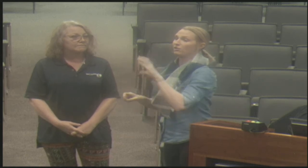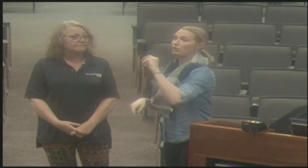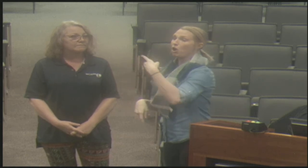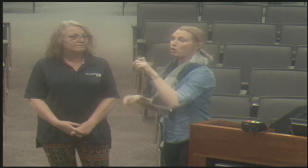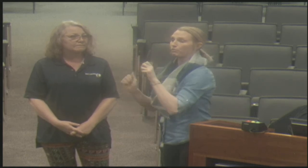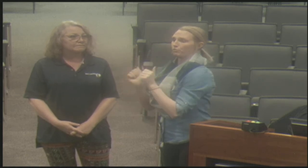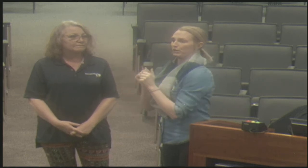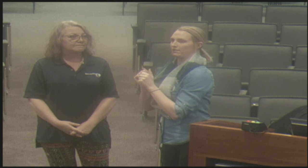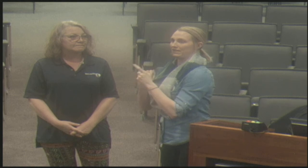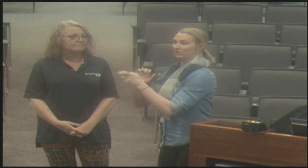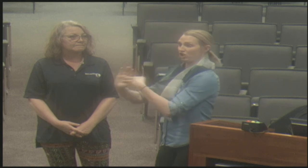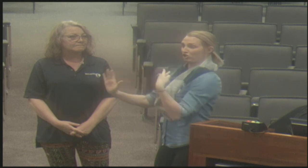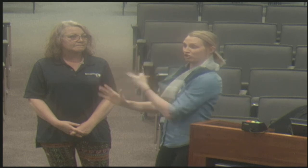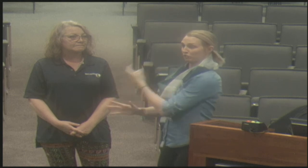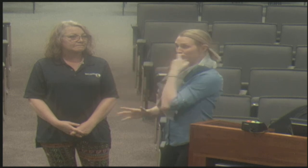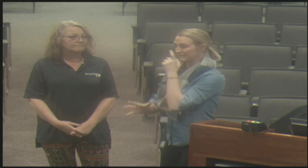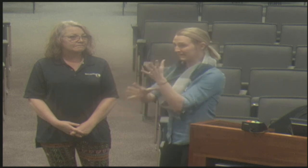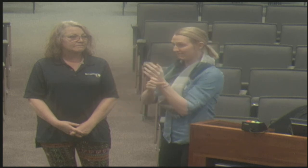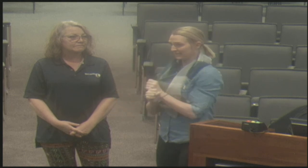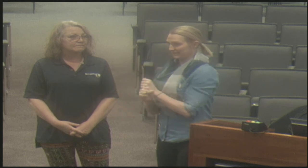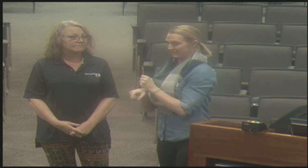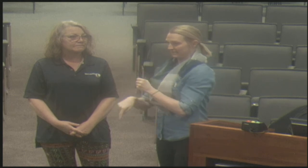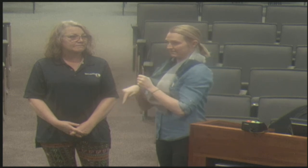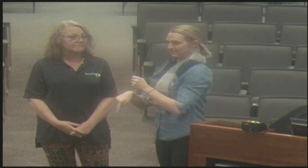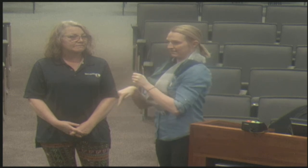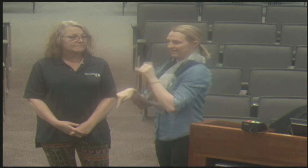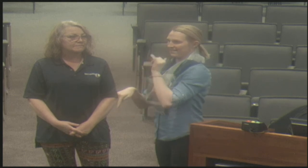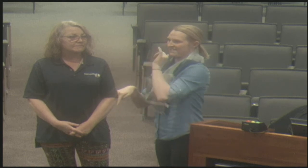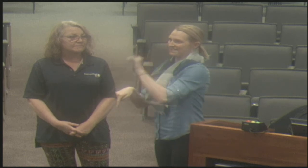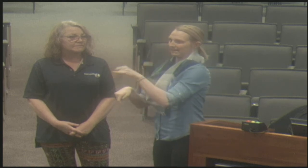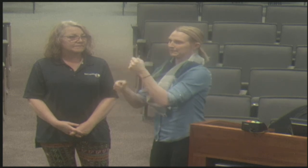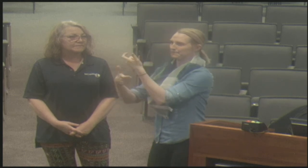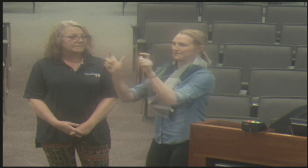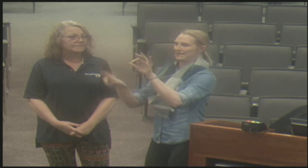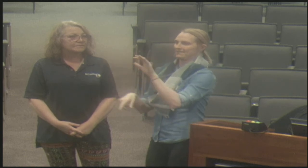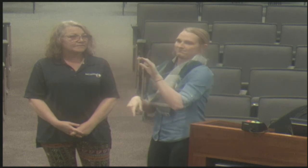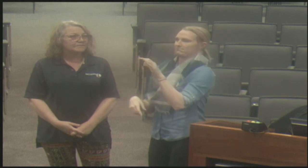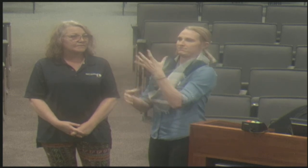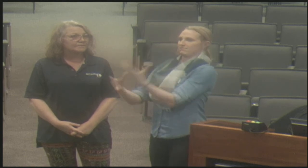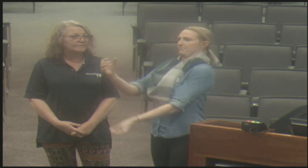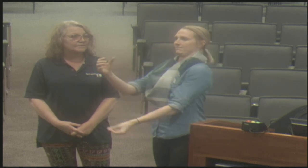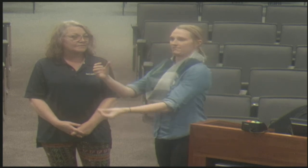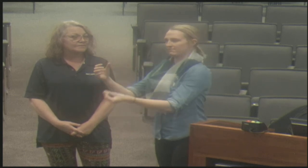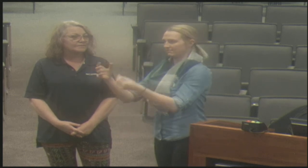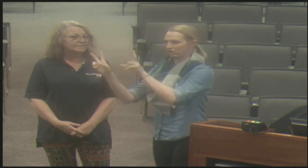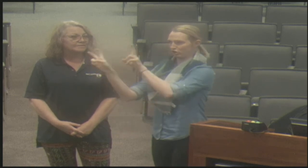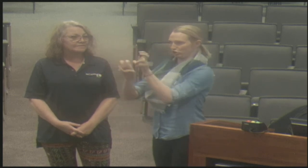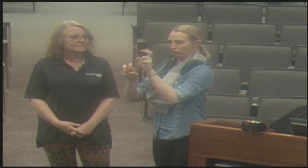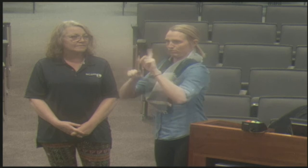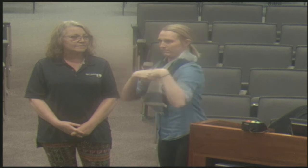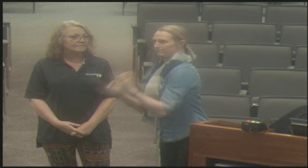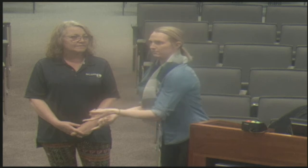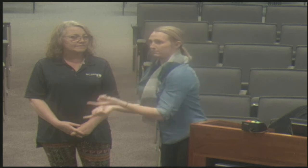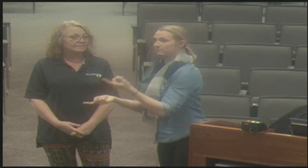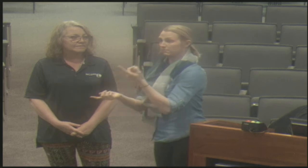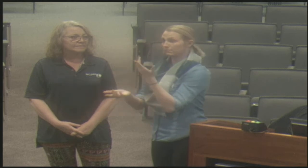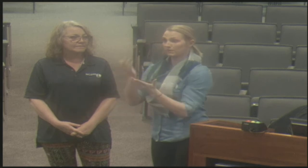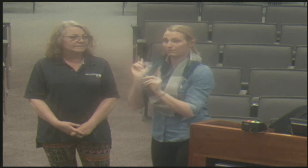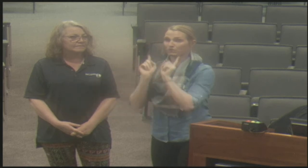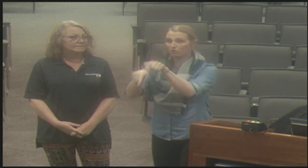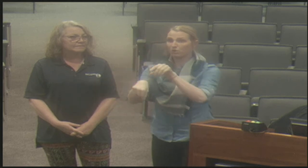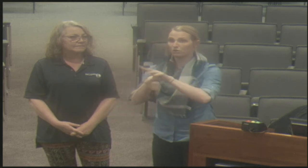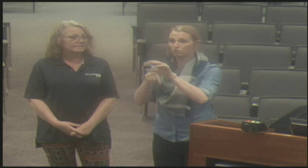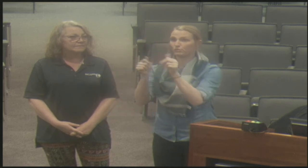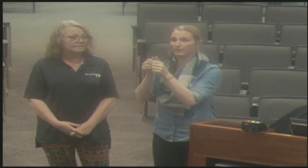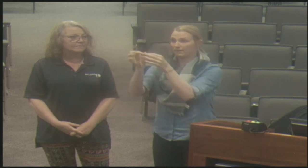understand directly, um, with that particular diagnosis and how they can cope. Um, there's just a lot of things